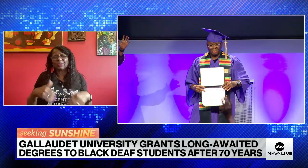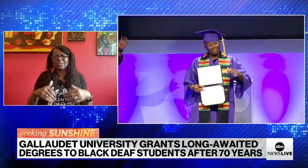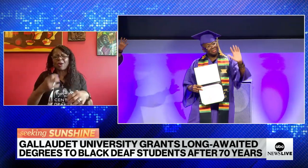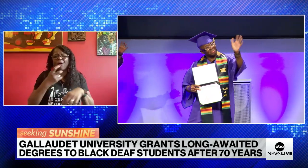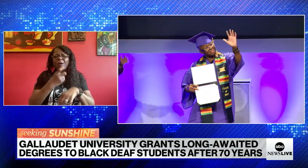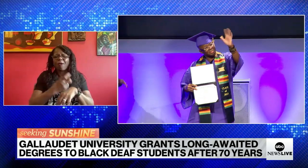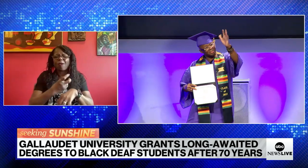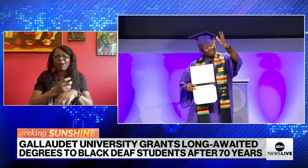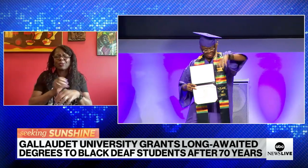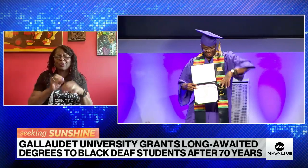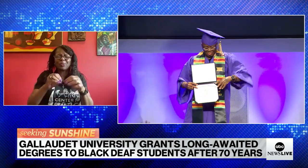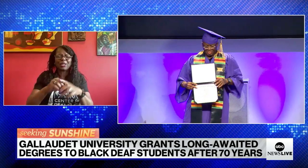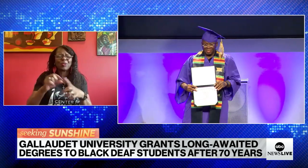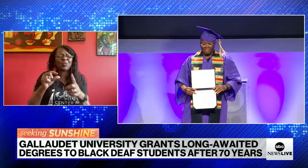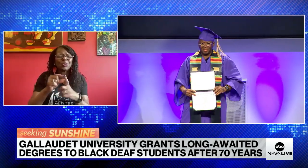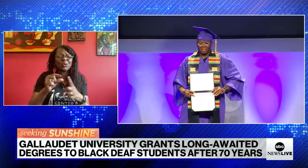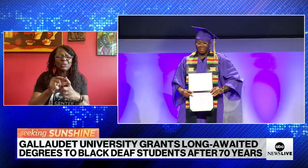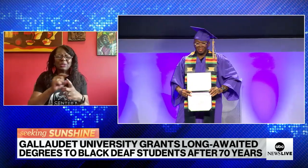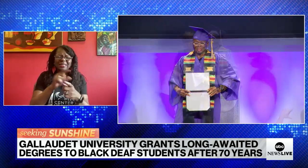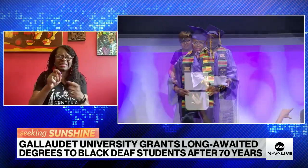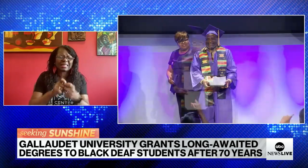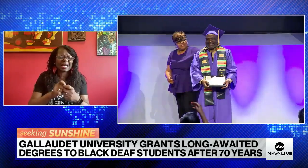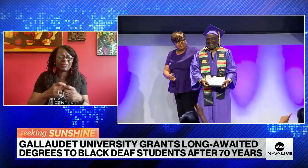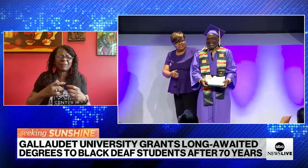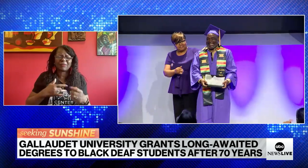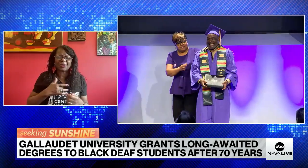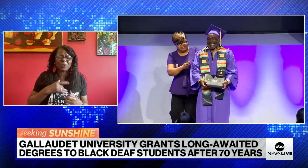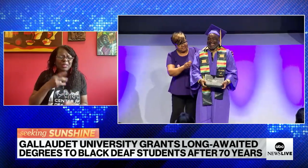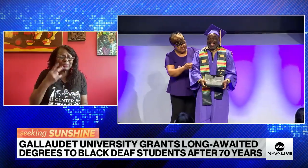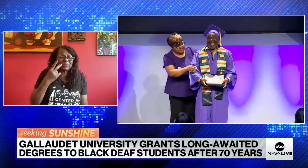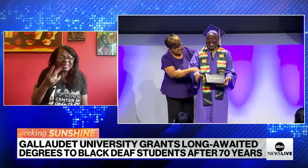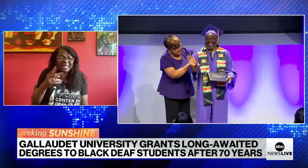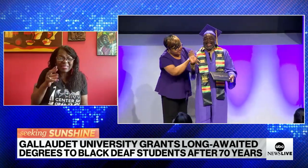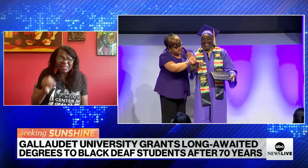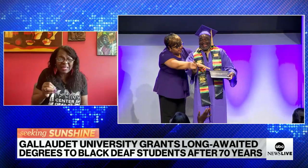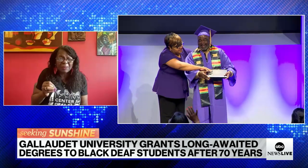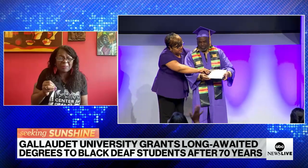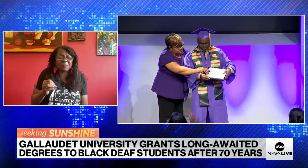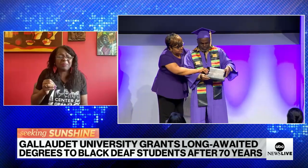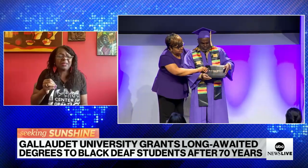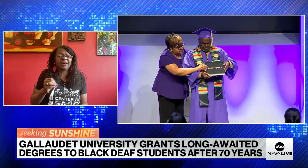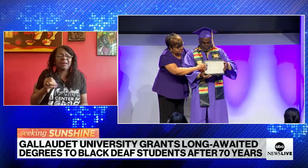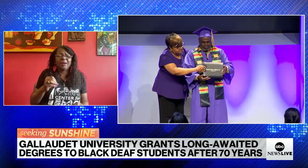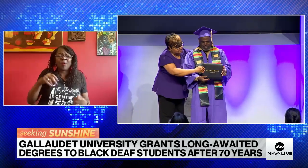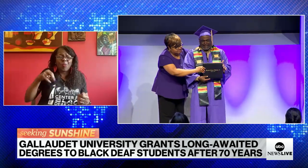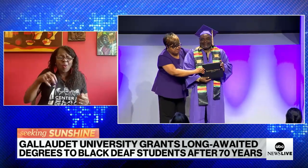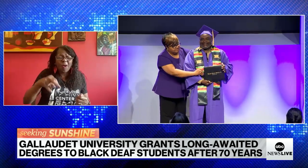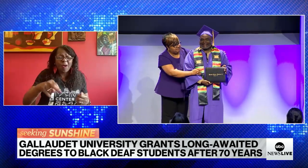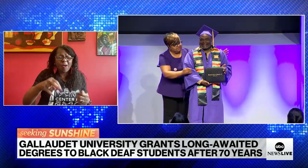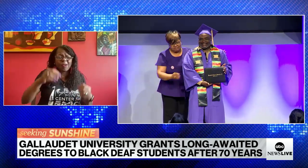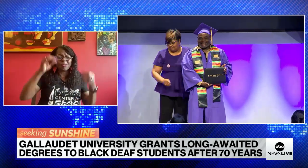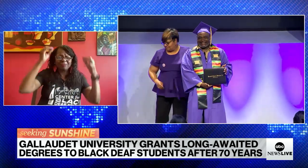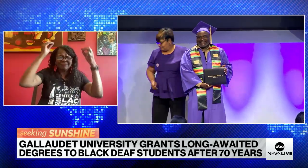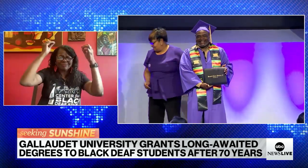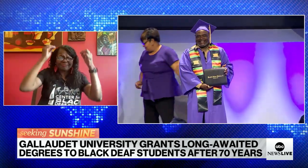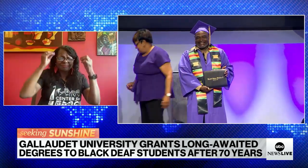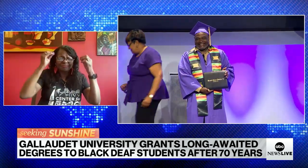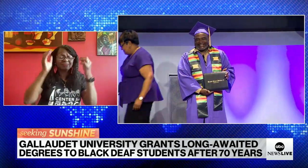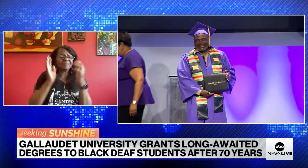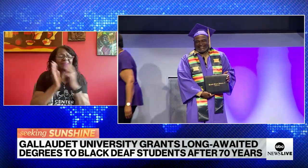is such a long time. And that's a feeling that's so difficult to put into words, especially when you're seeing them